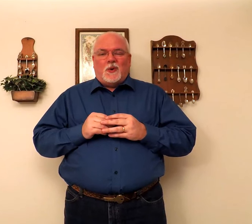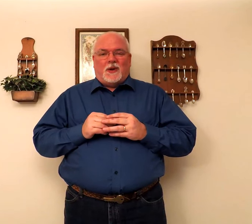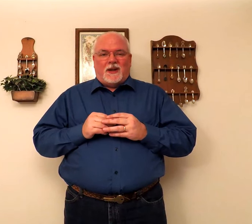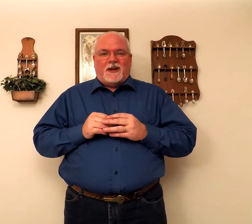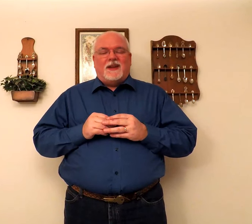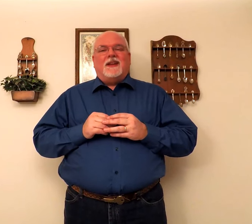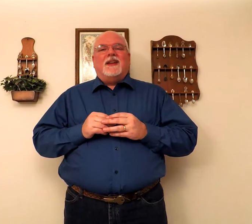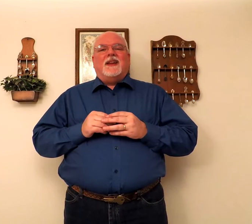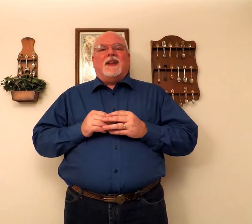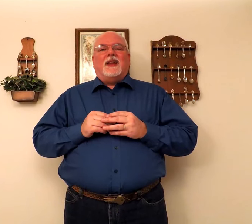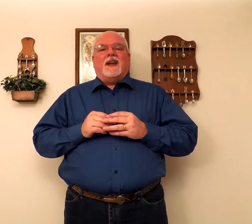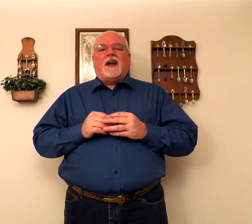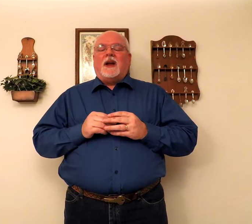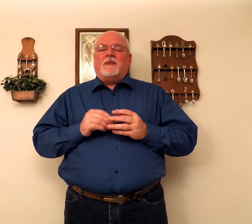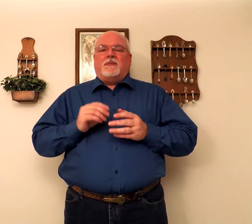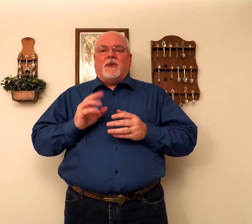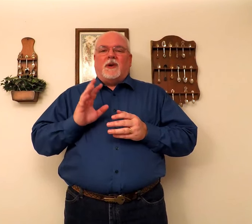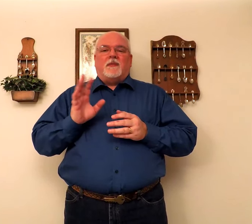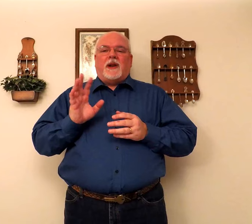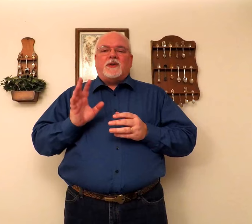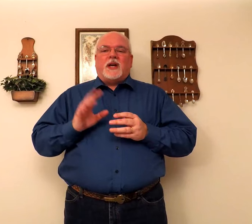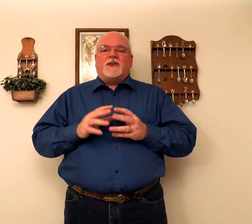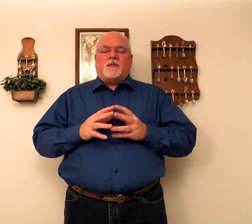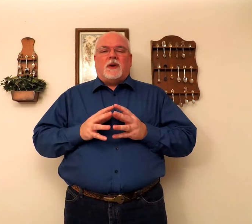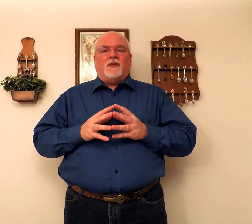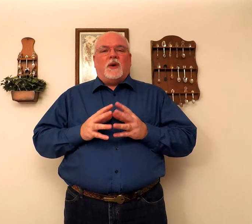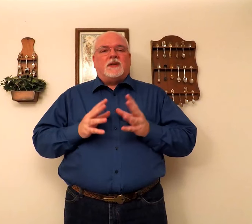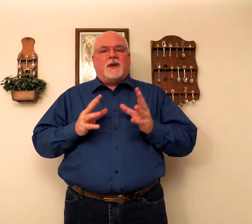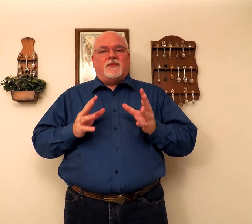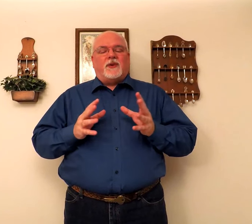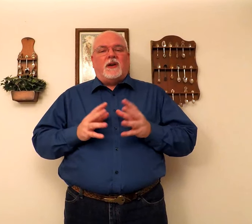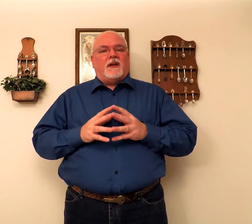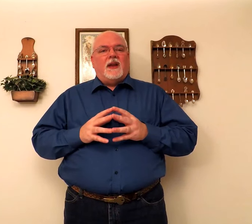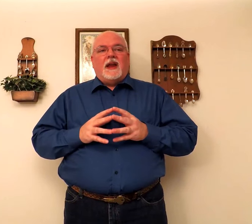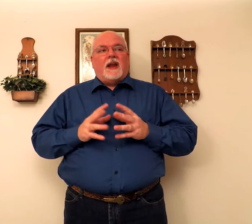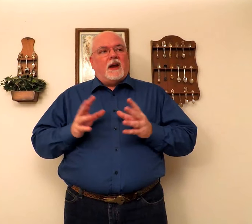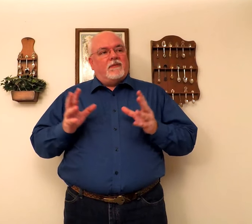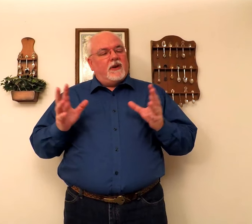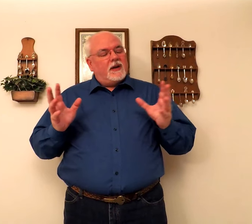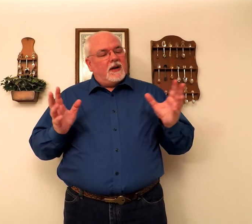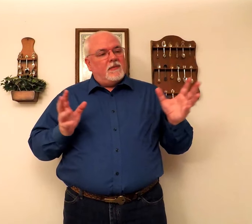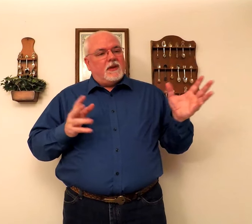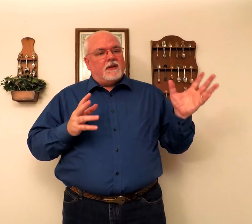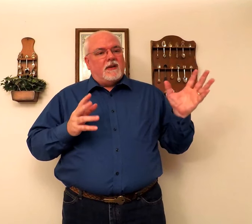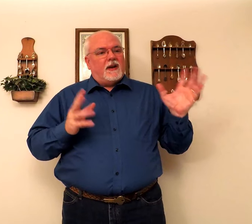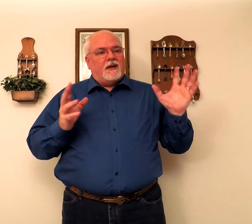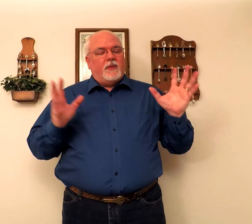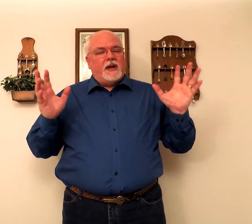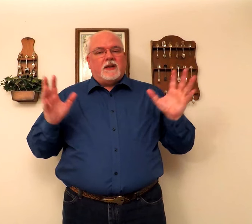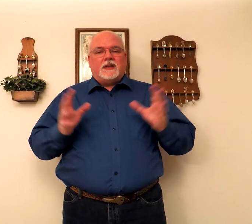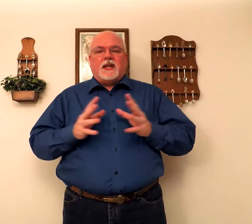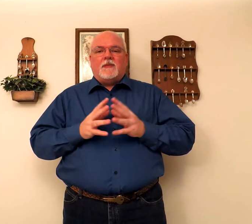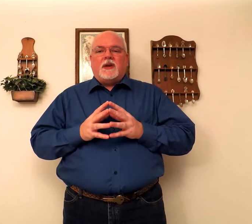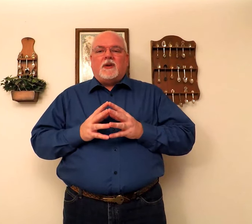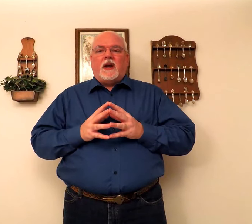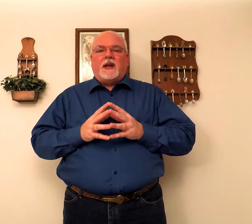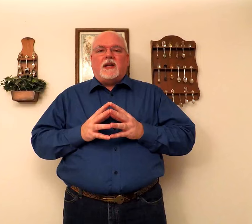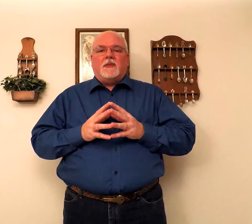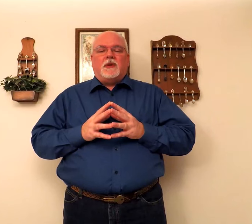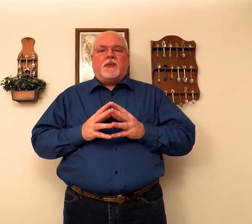and I'm apologize for my voice up front. Every time that we get this time of year, I get a little bit of